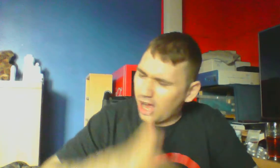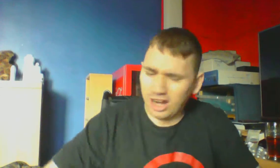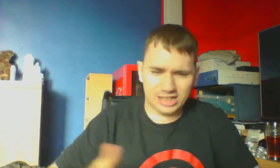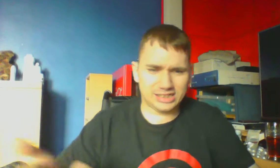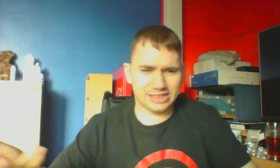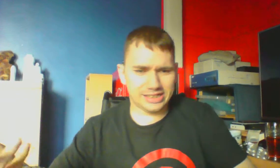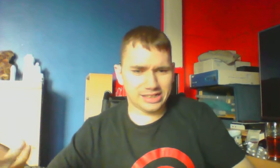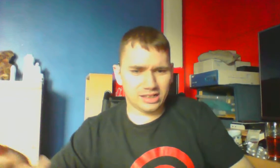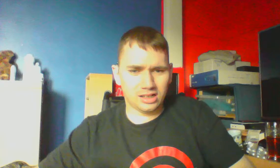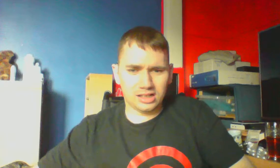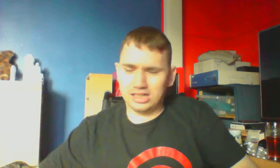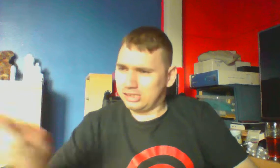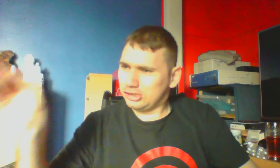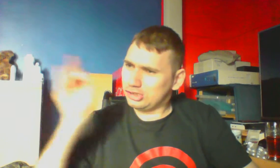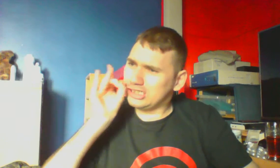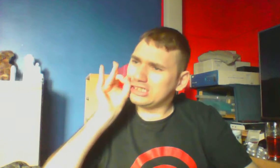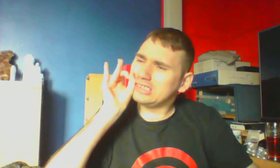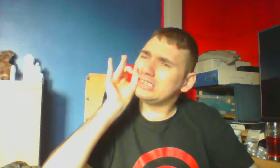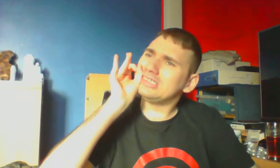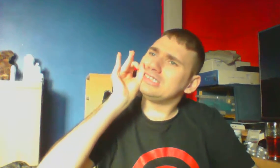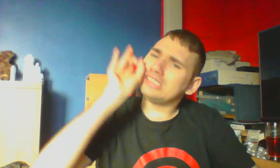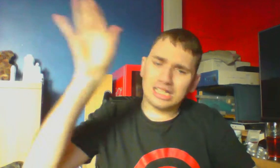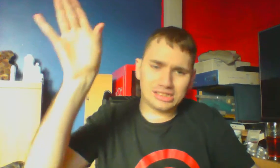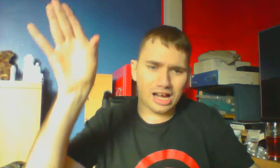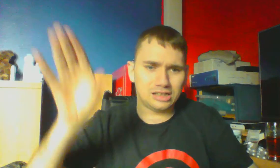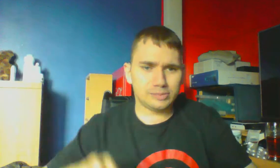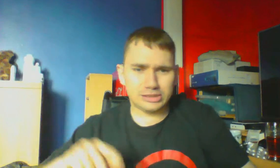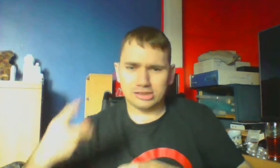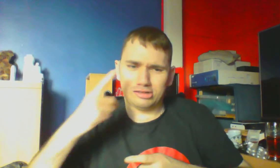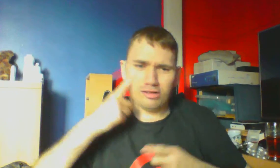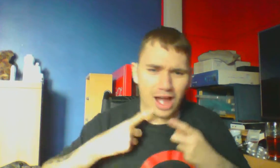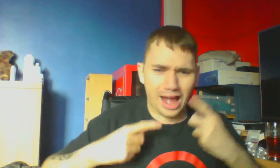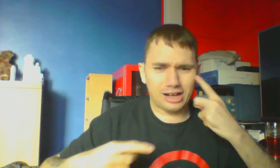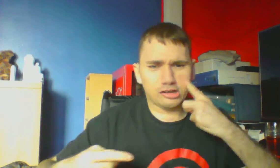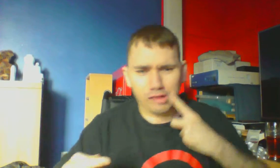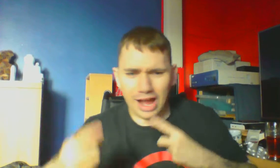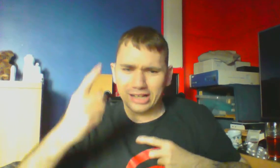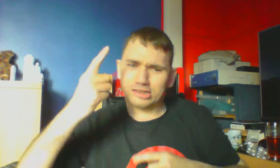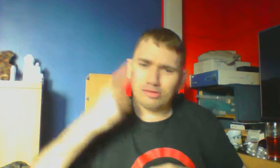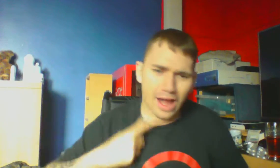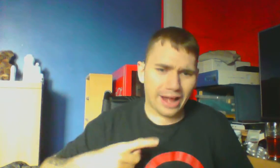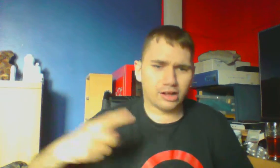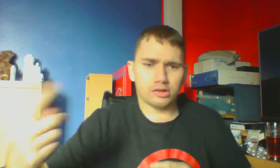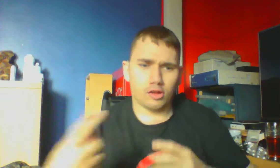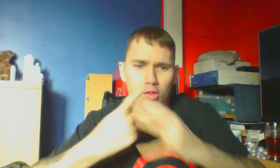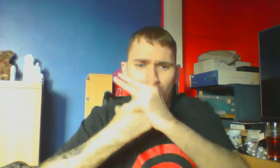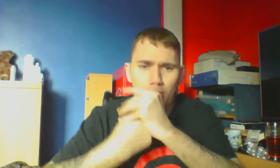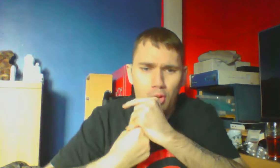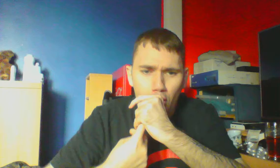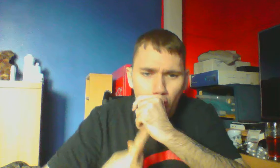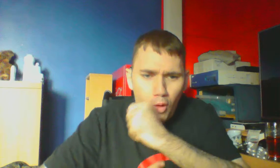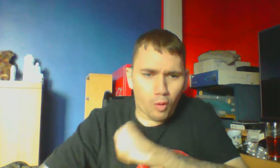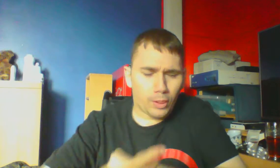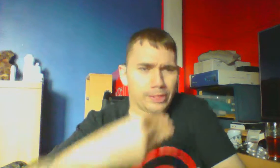unlucky She's a star but she cry, cry, cries And the lonely